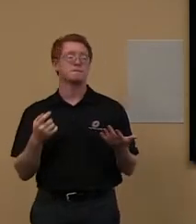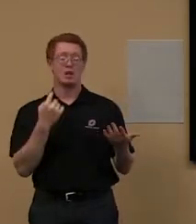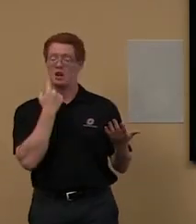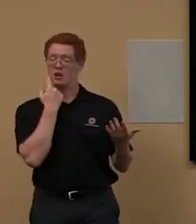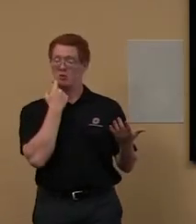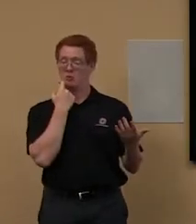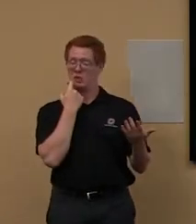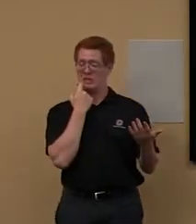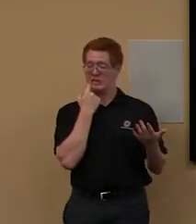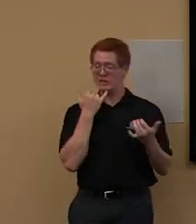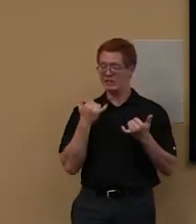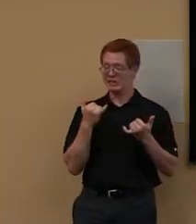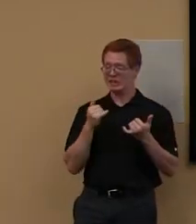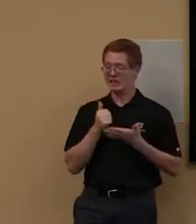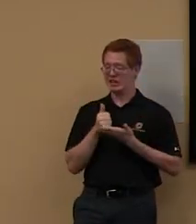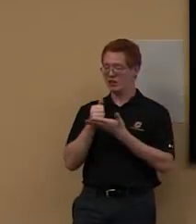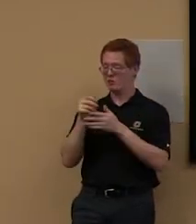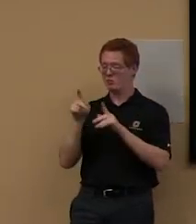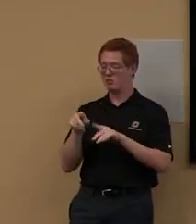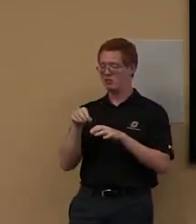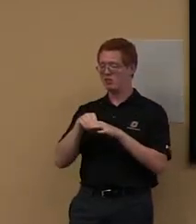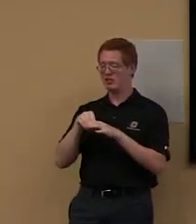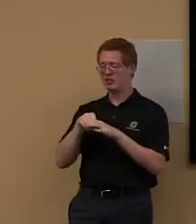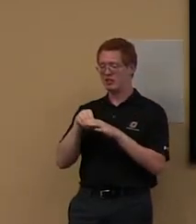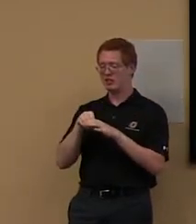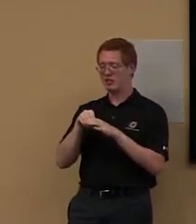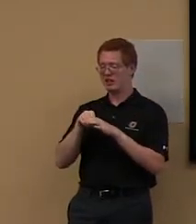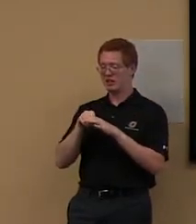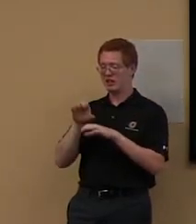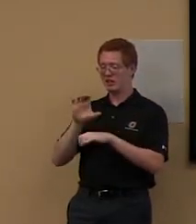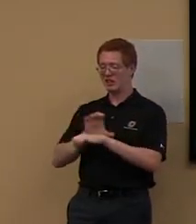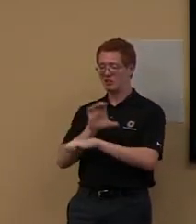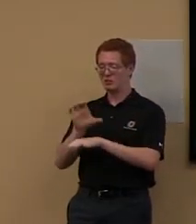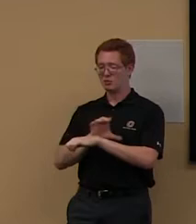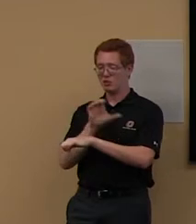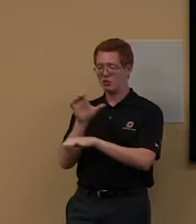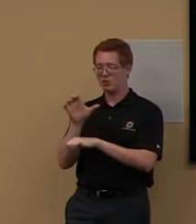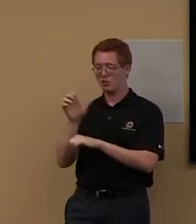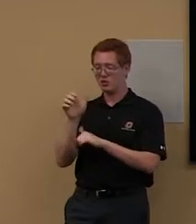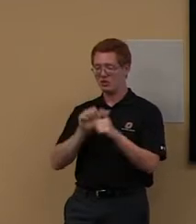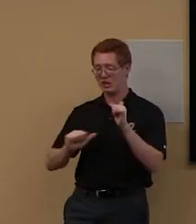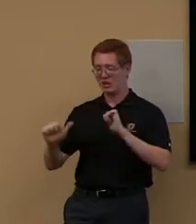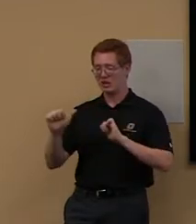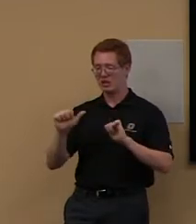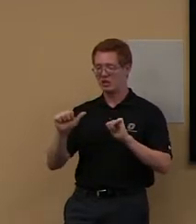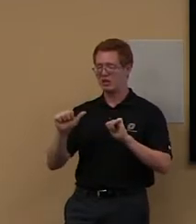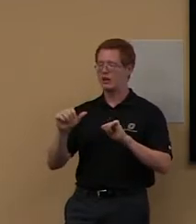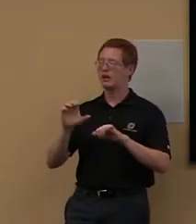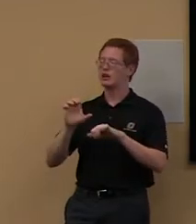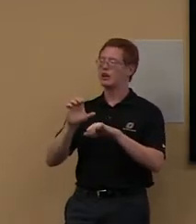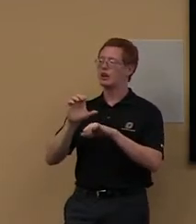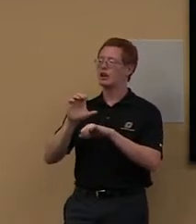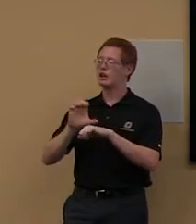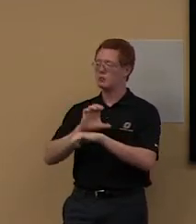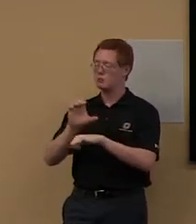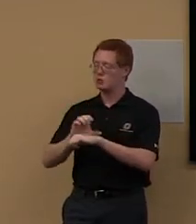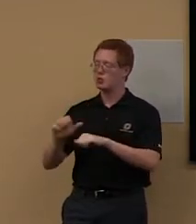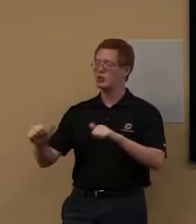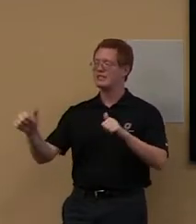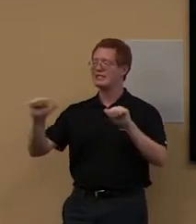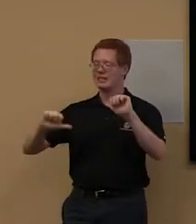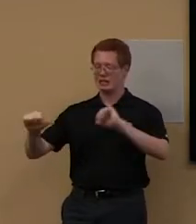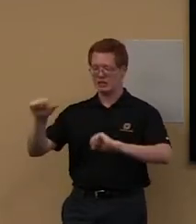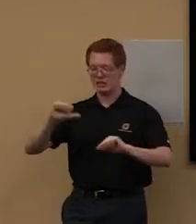And I'm a fine arts librarian and so I had to tell them, hey, uh, I can help you because I know